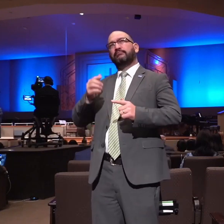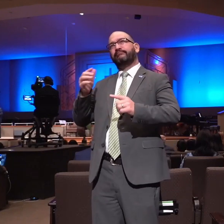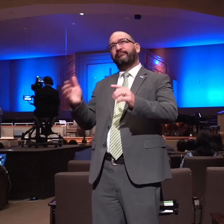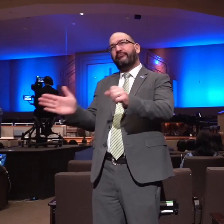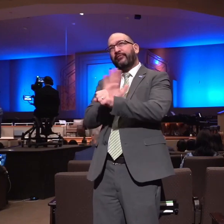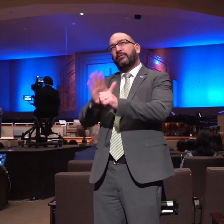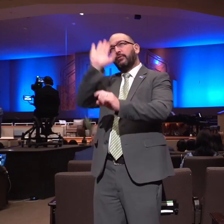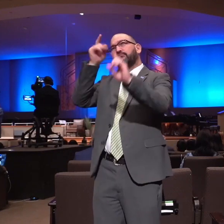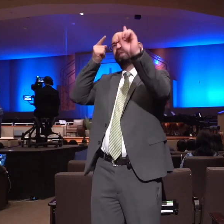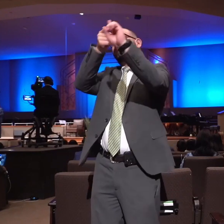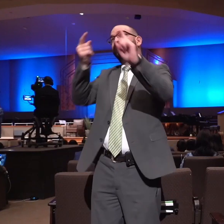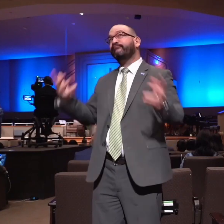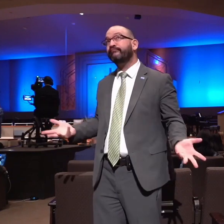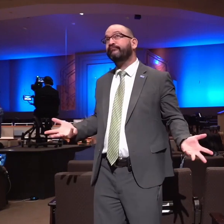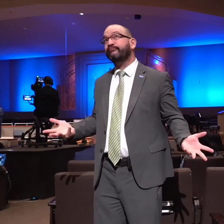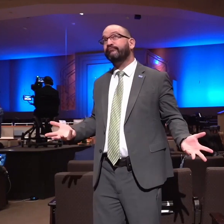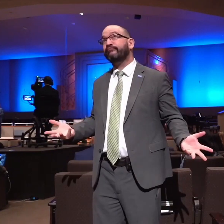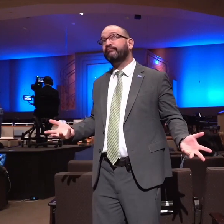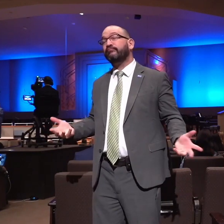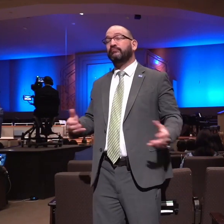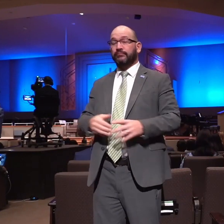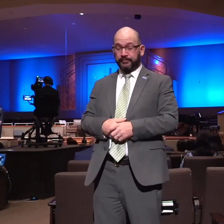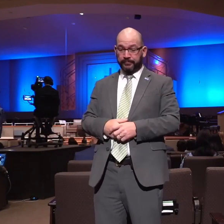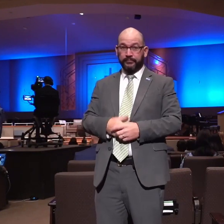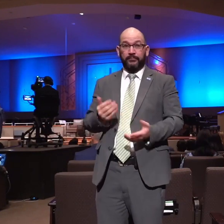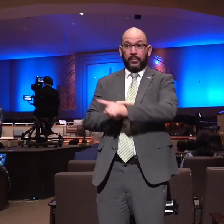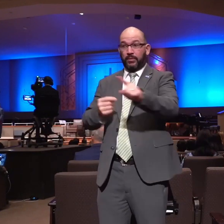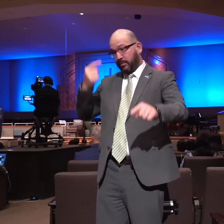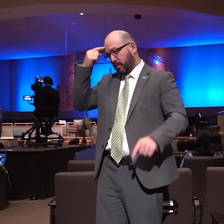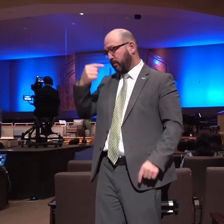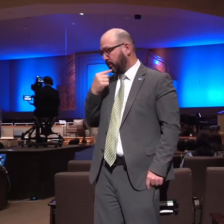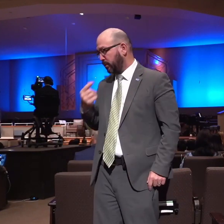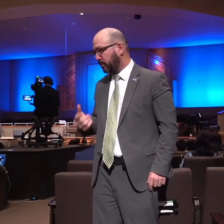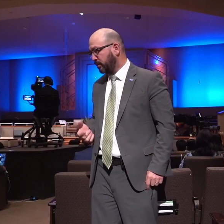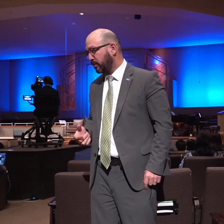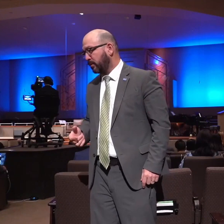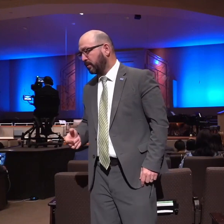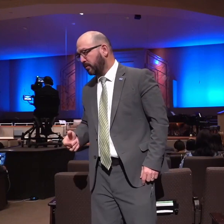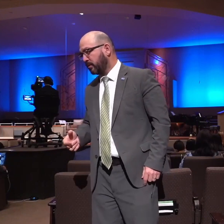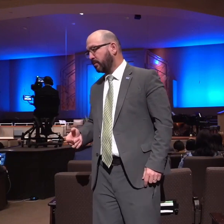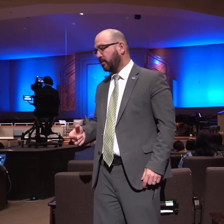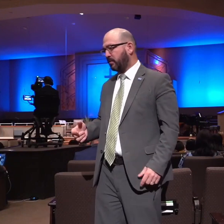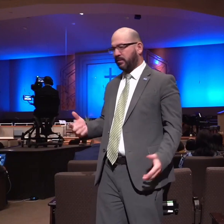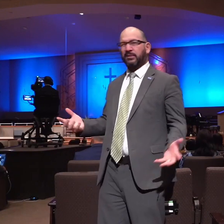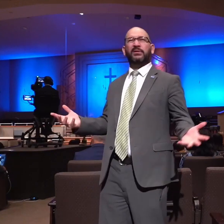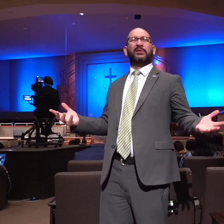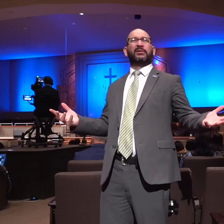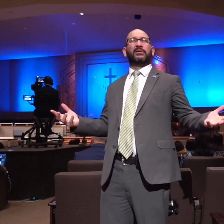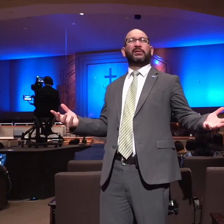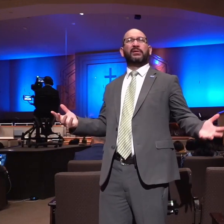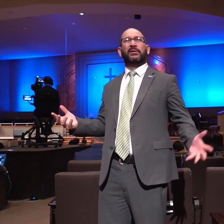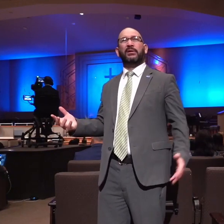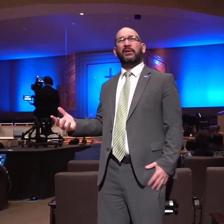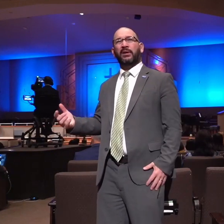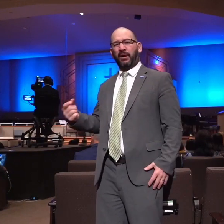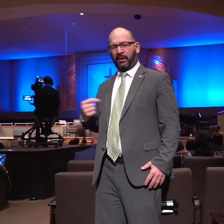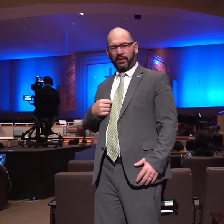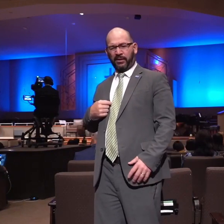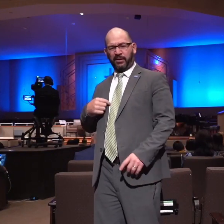Jesus Christ now you might think well I have time to worry about all that I got a lot on my plate right now I I'm busy